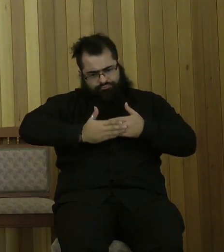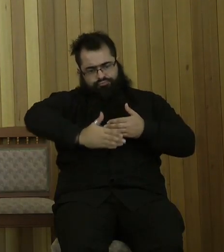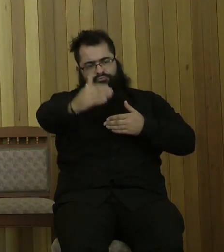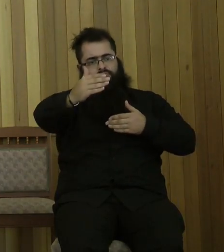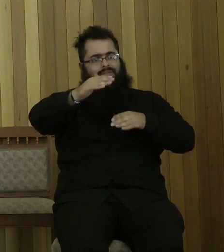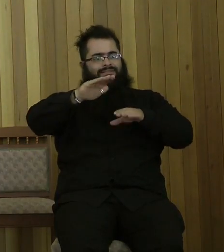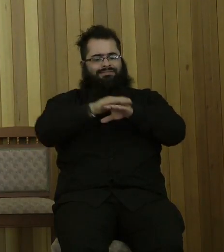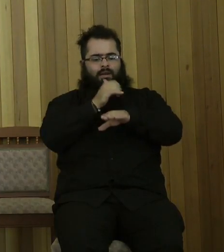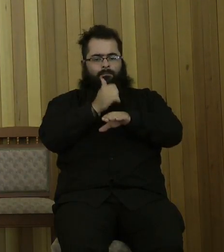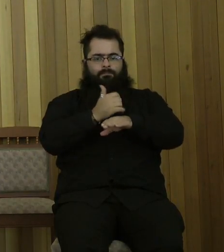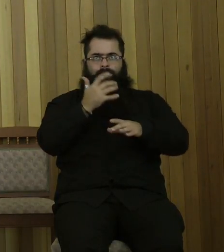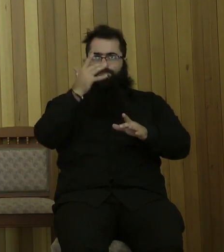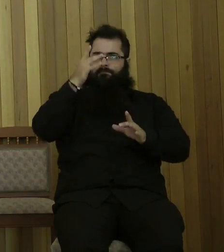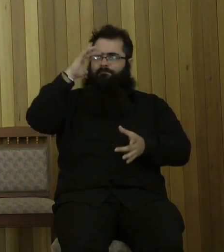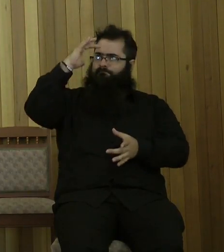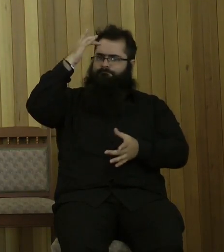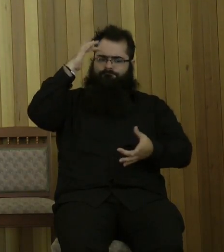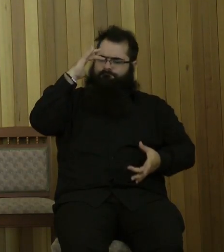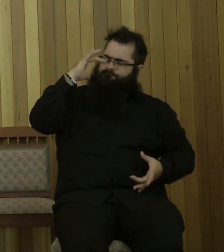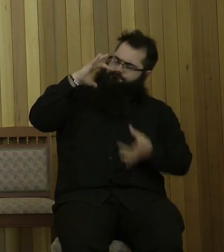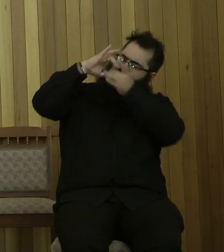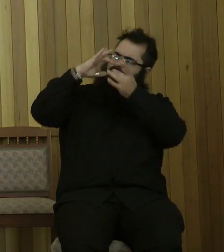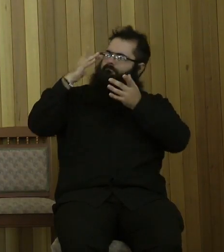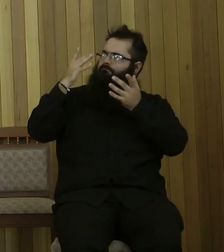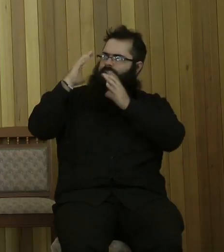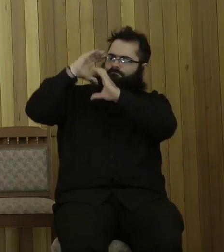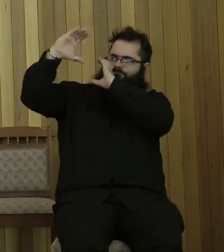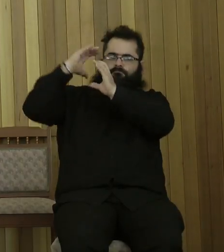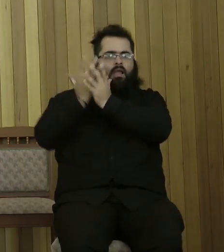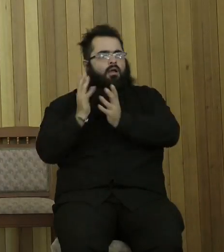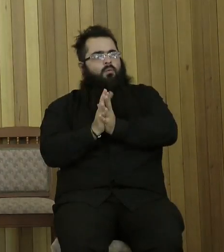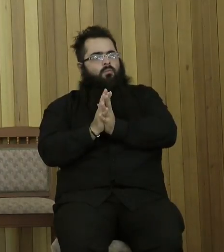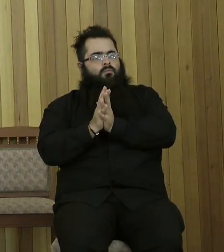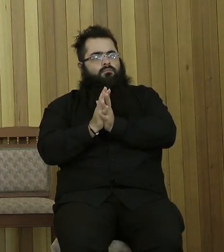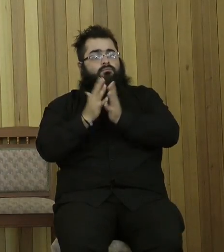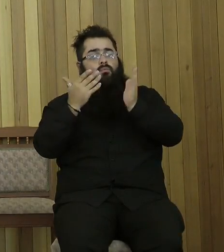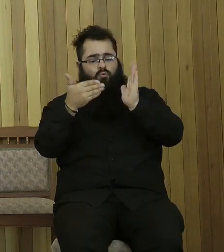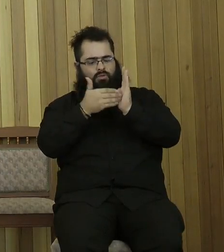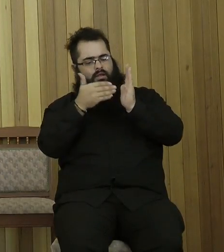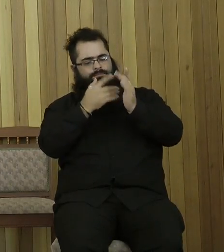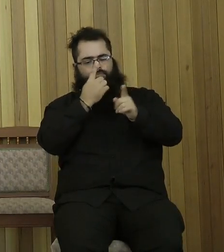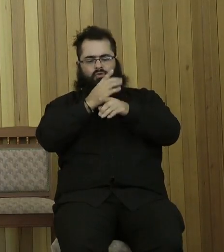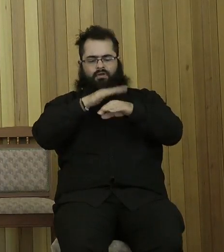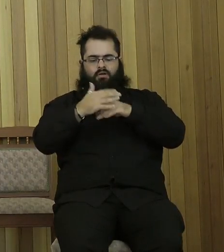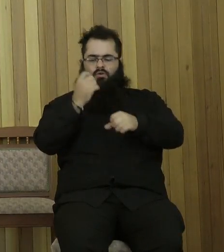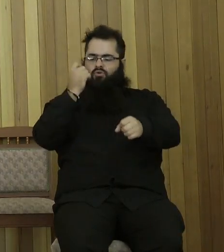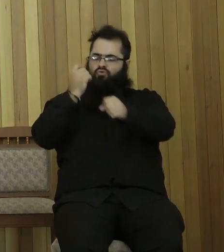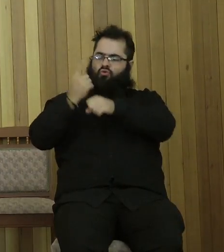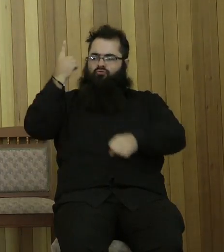communication link with Him. So today, I'd like to talk about God, who I think He is, and